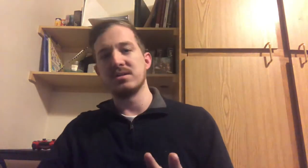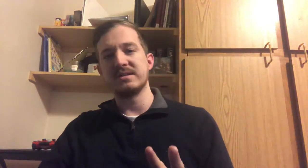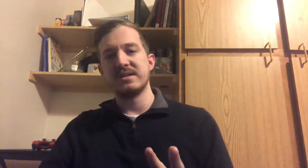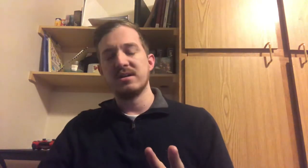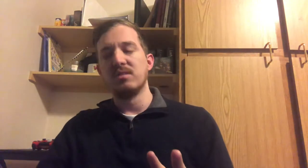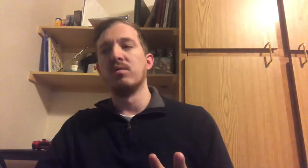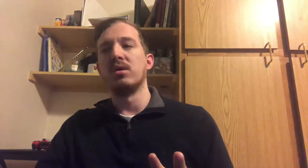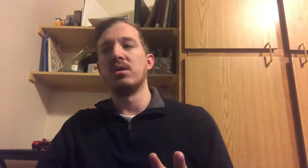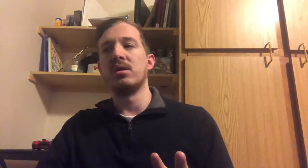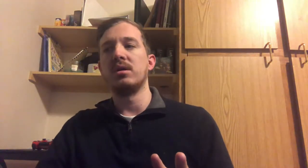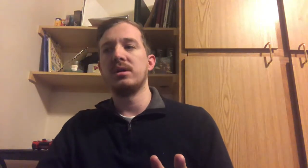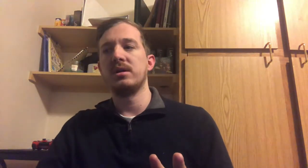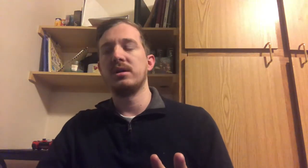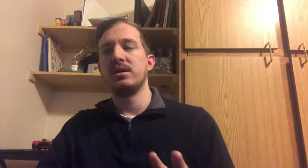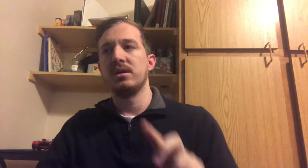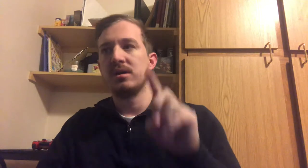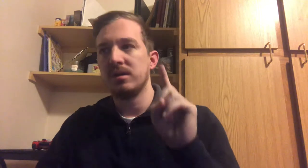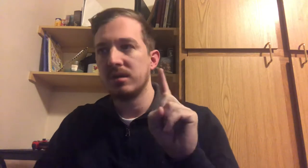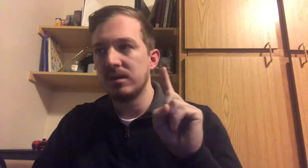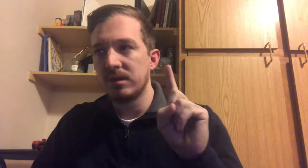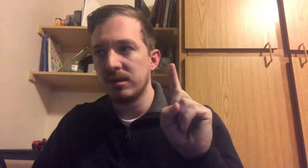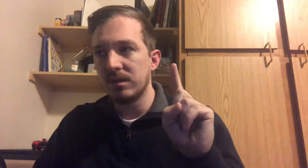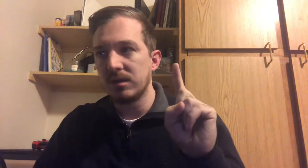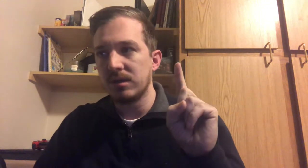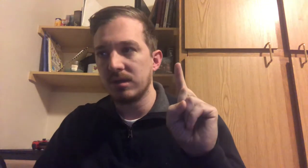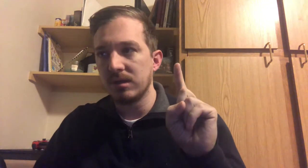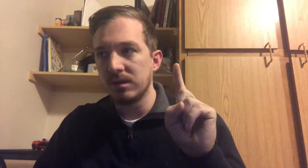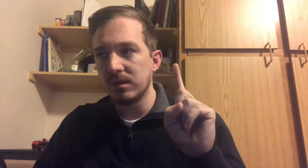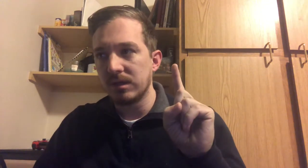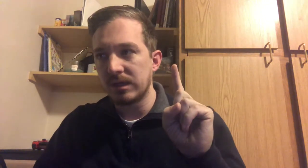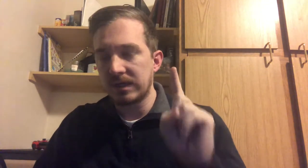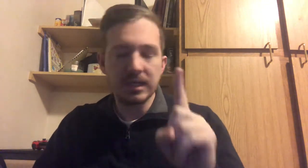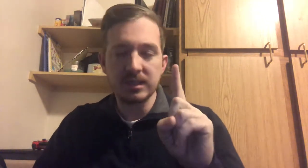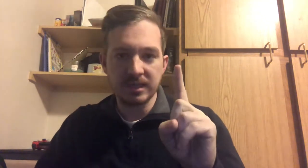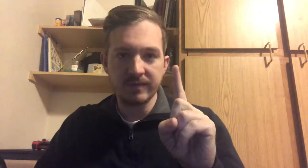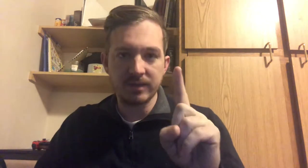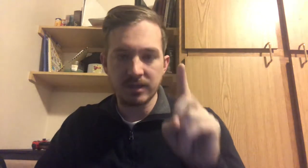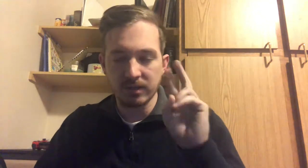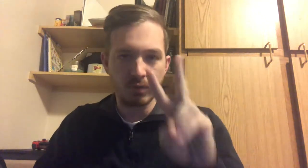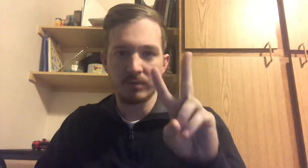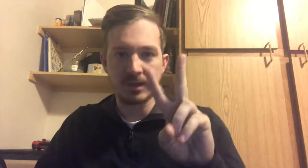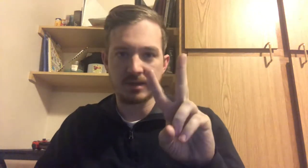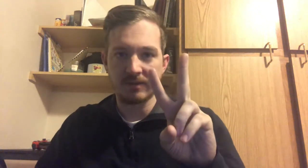were King David and Old Man David.